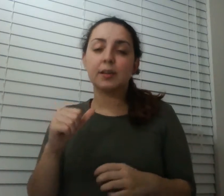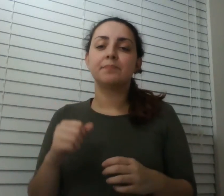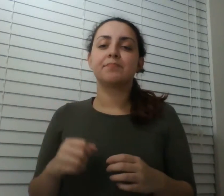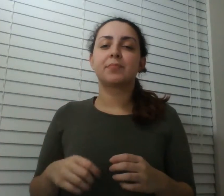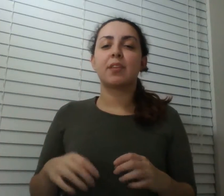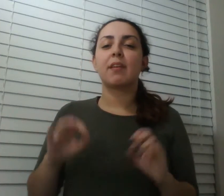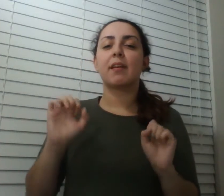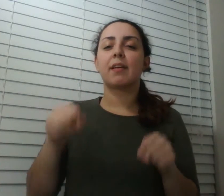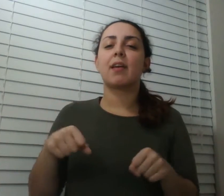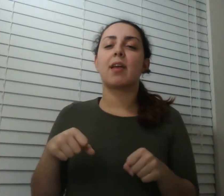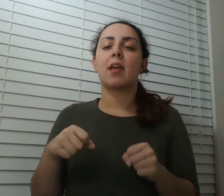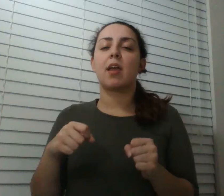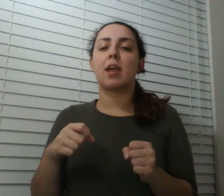a state of credit enlightenment